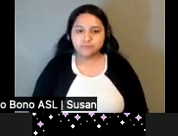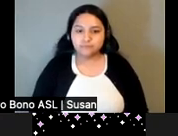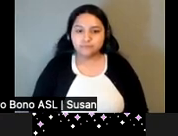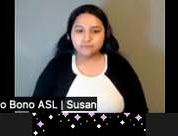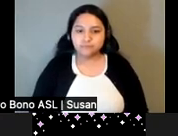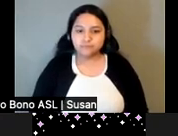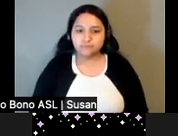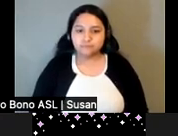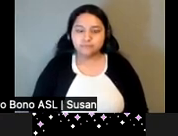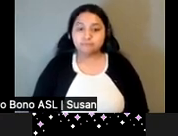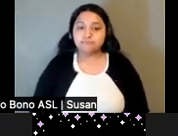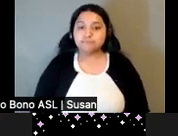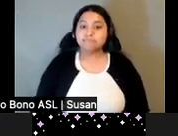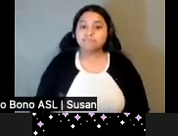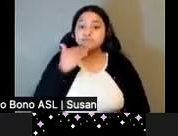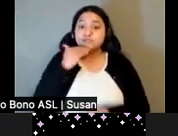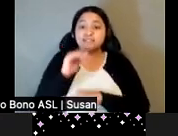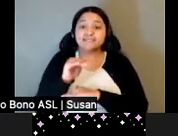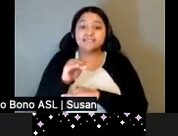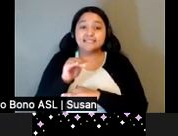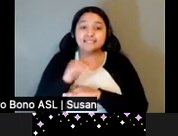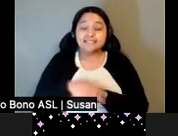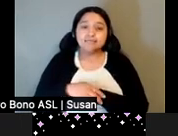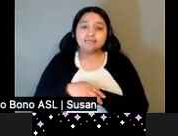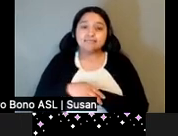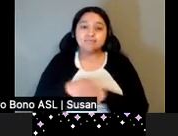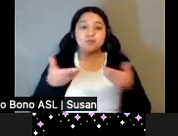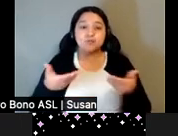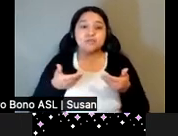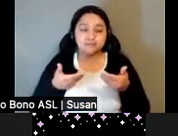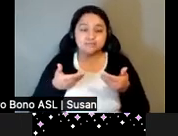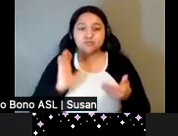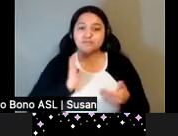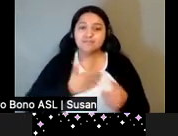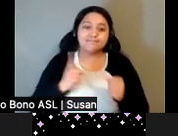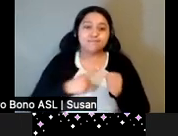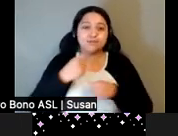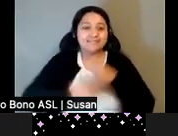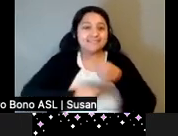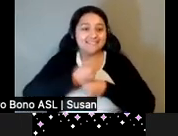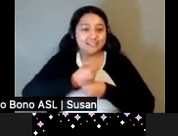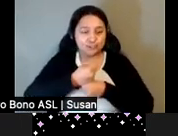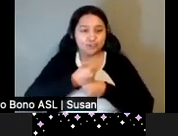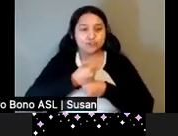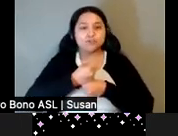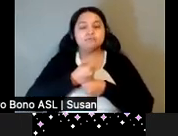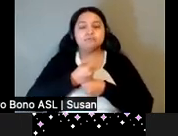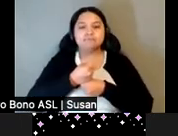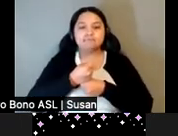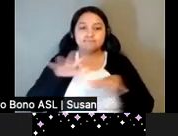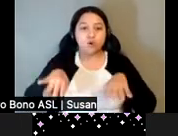Good evening, everyone. Welcome to the inaugural panel of the